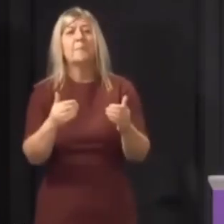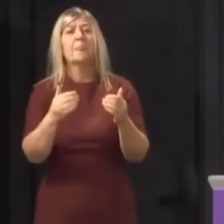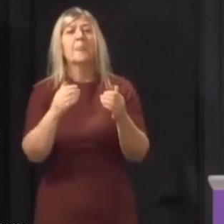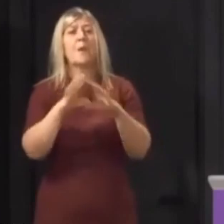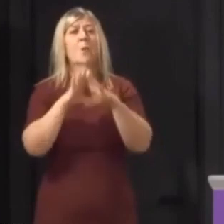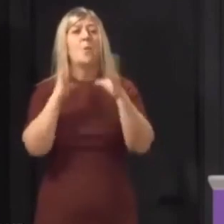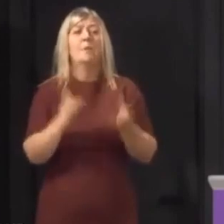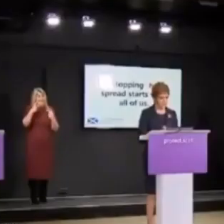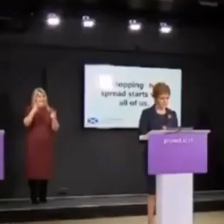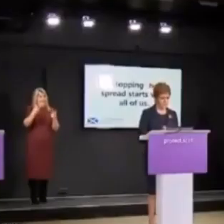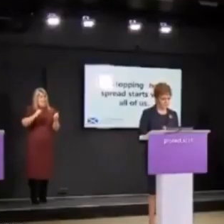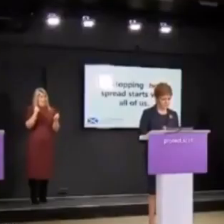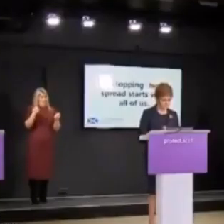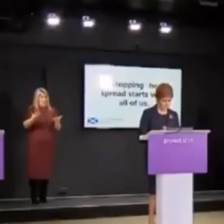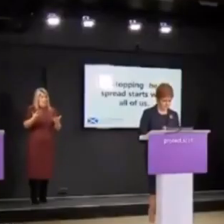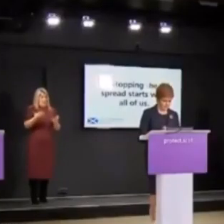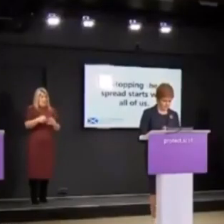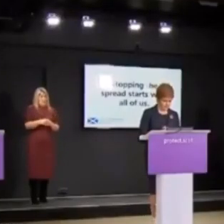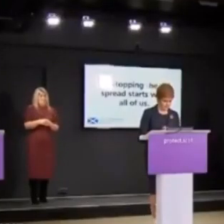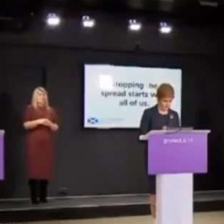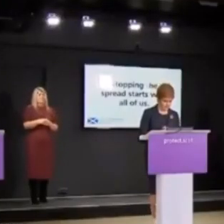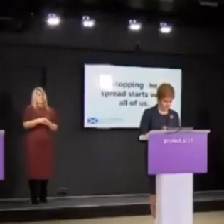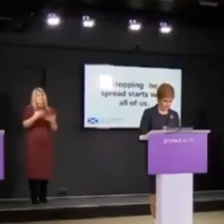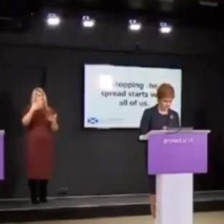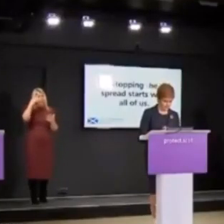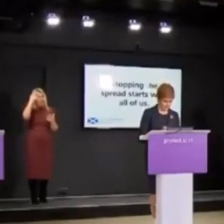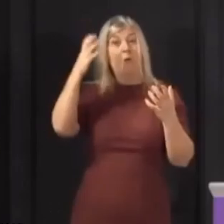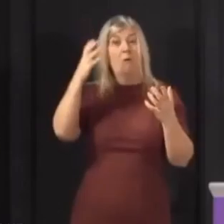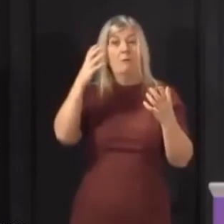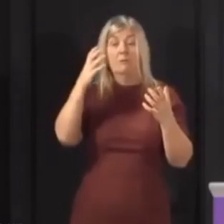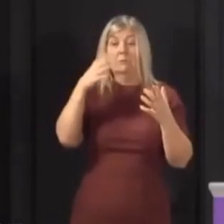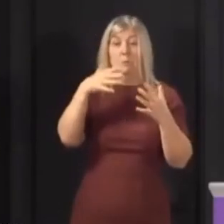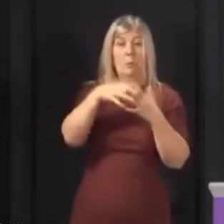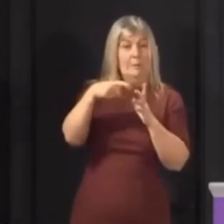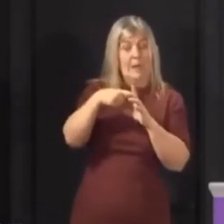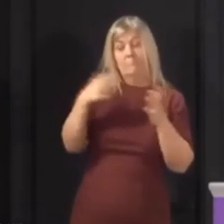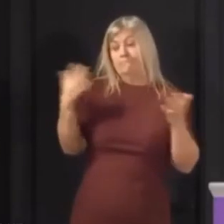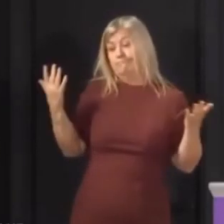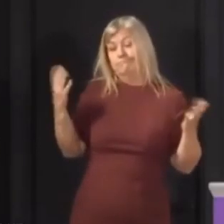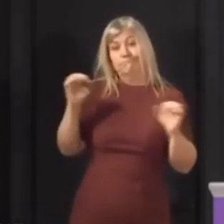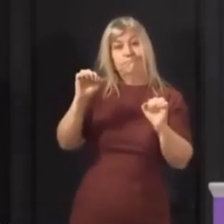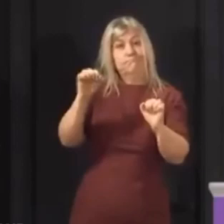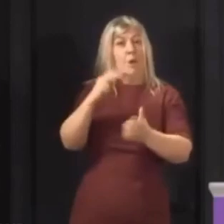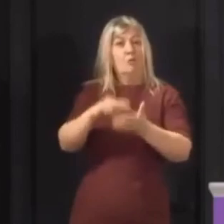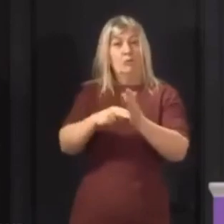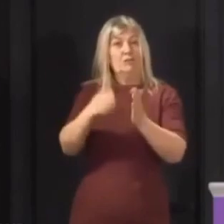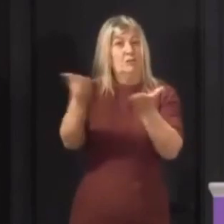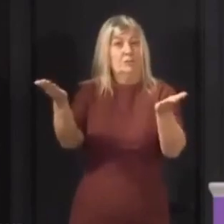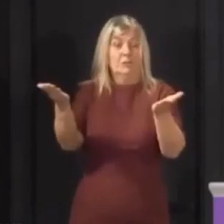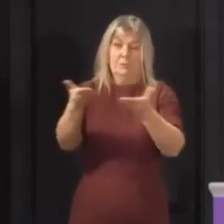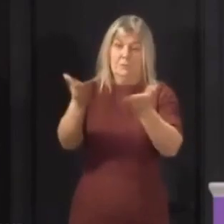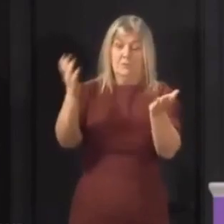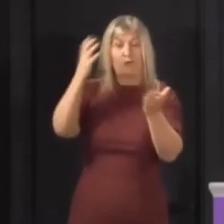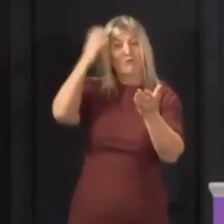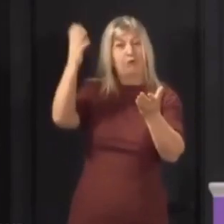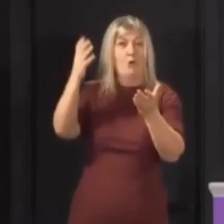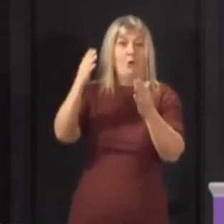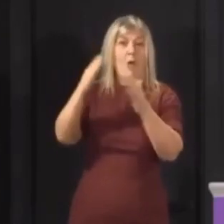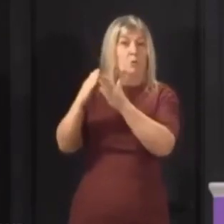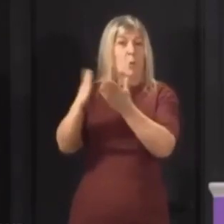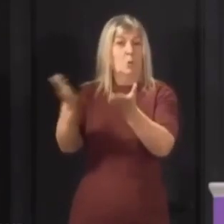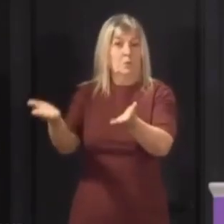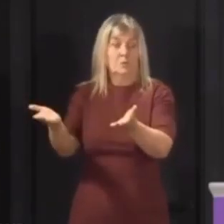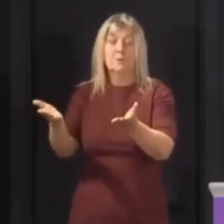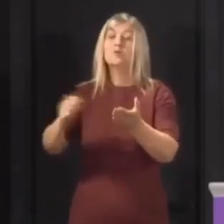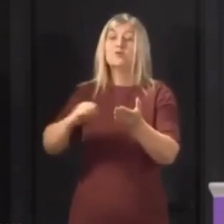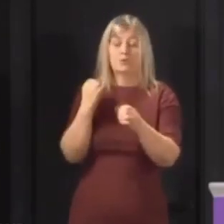who are currently in Scotland. Do you think the royal visit could help boost morale? Well, the royal family were tell. I mean, it's not for me to tell